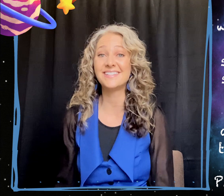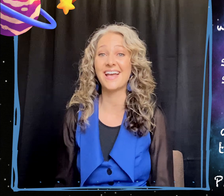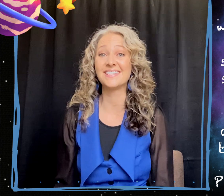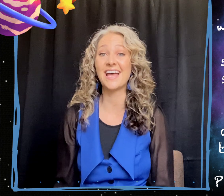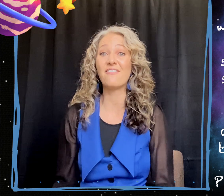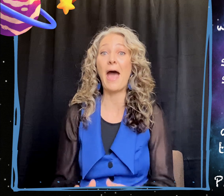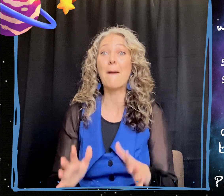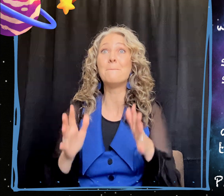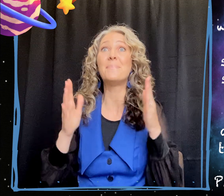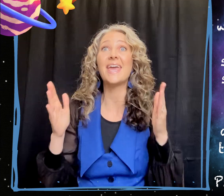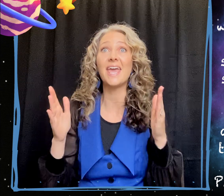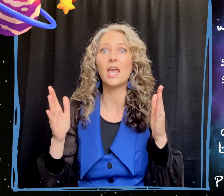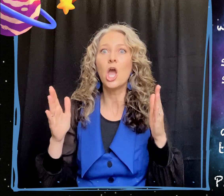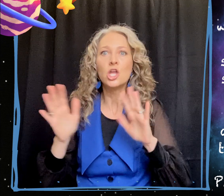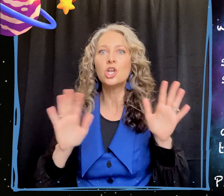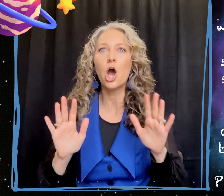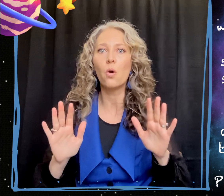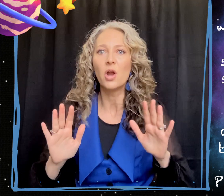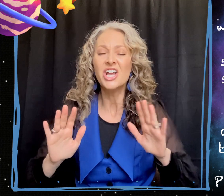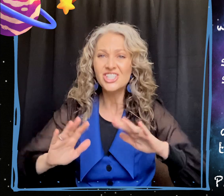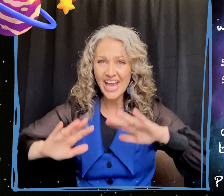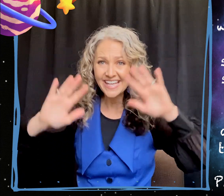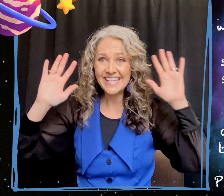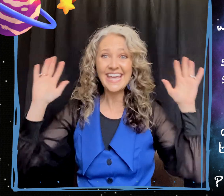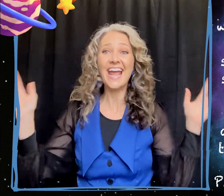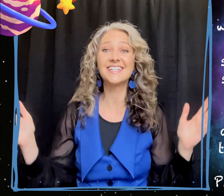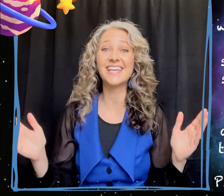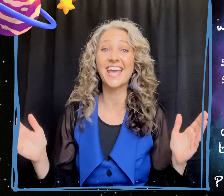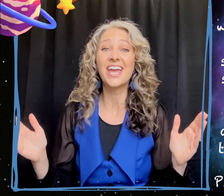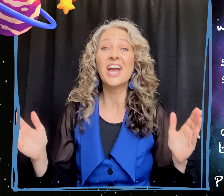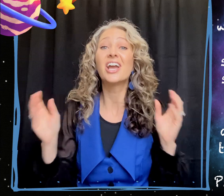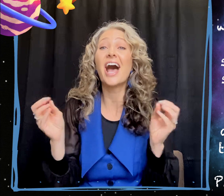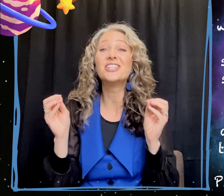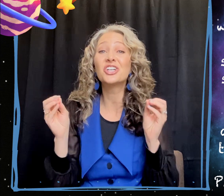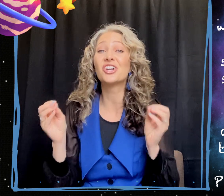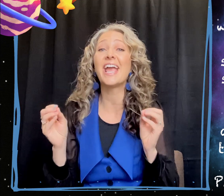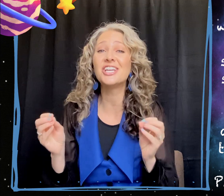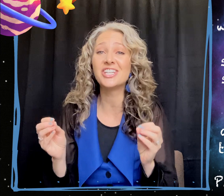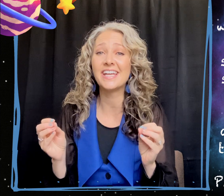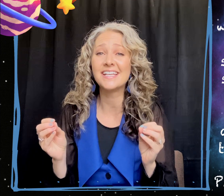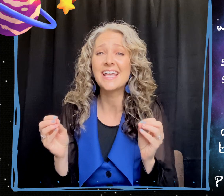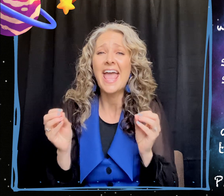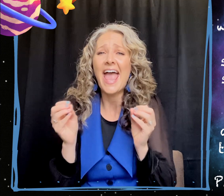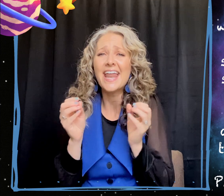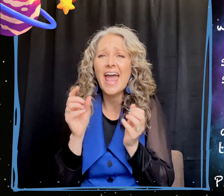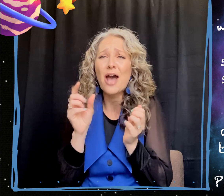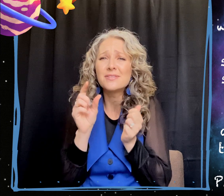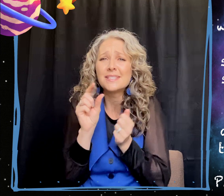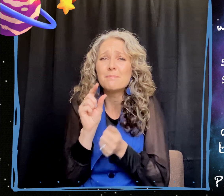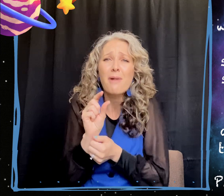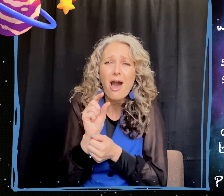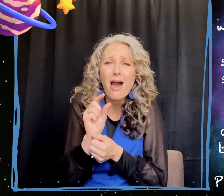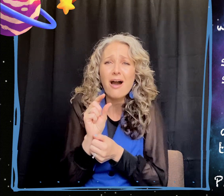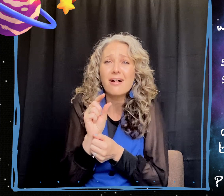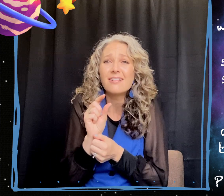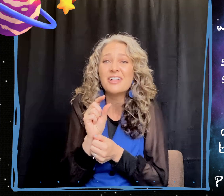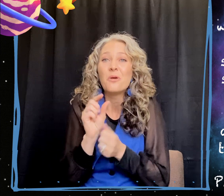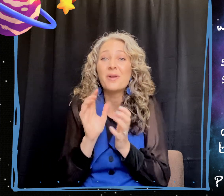us of how big, no, gigantic God's creation is and how small we